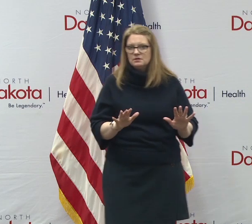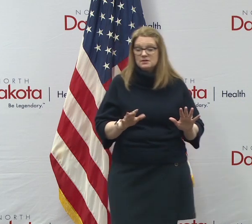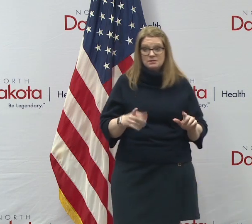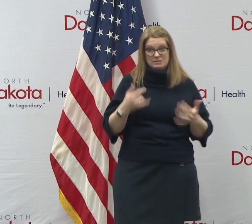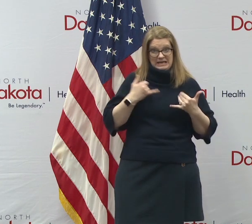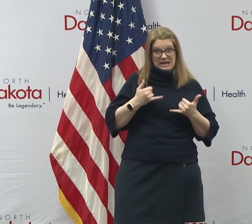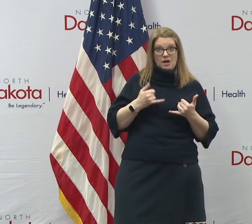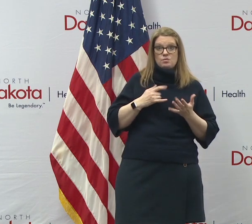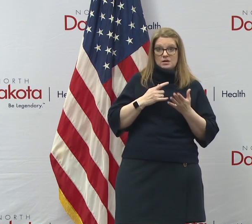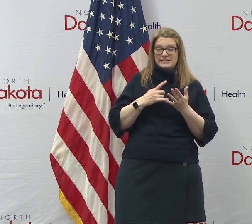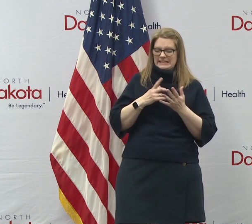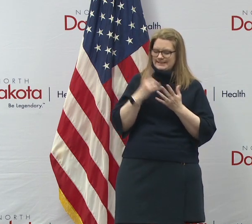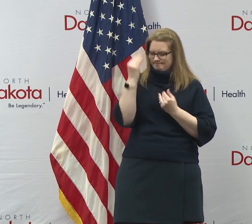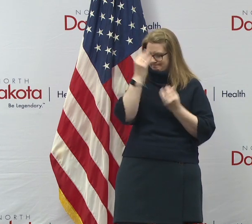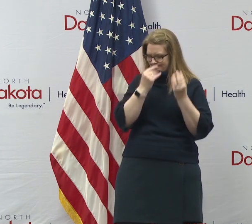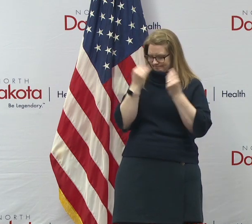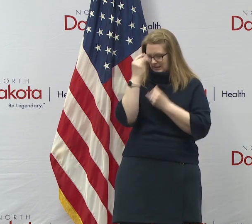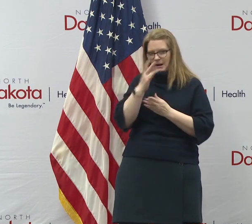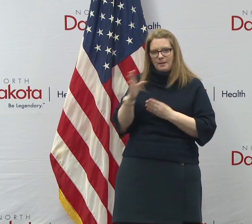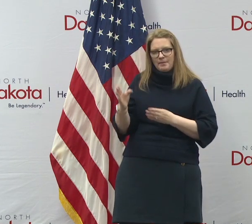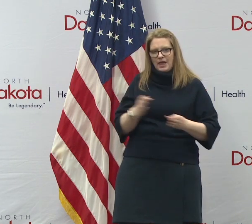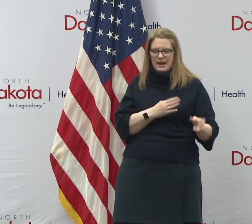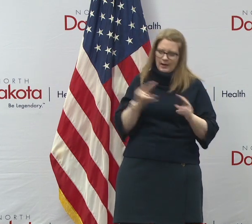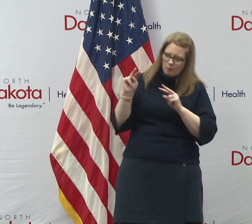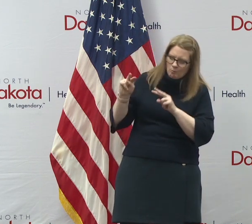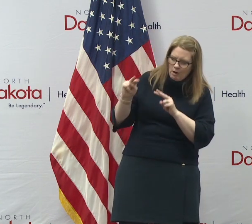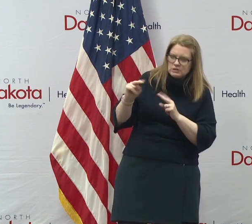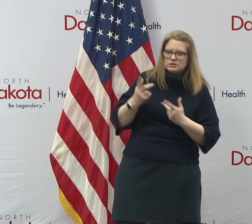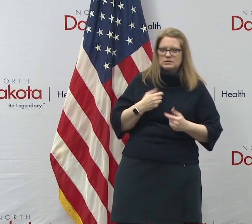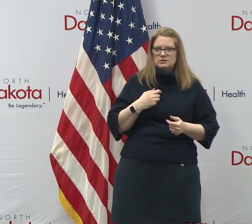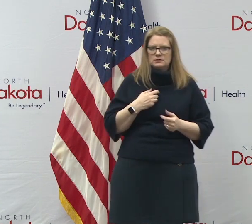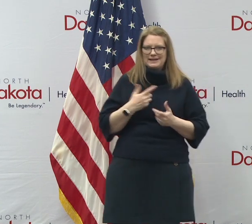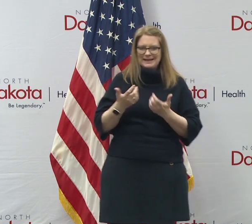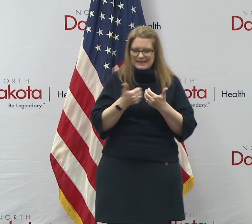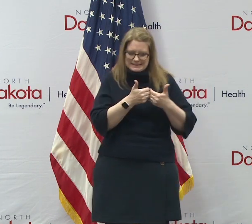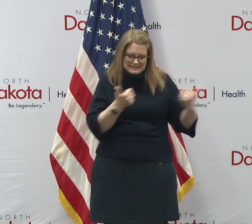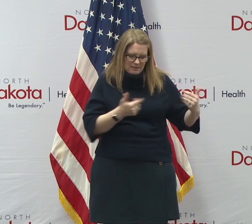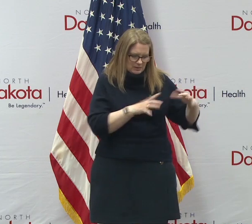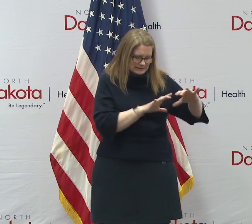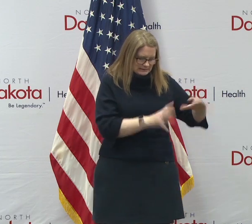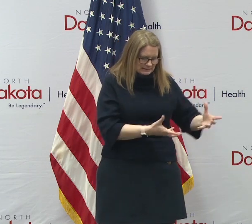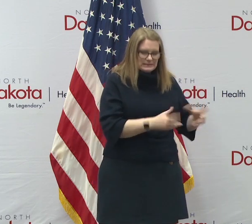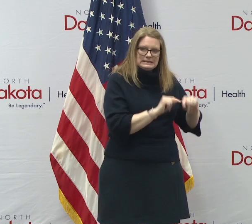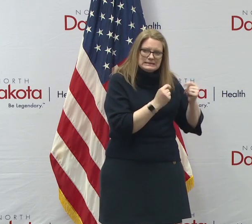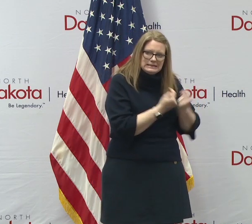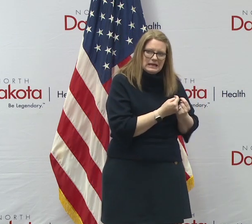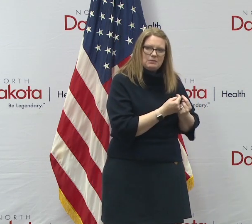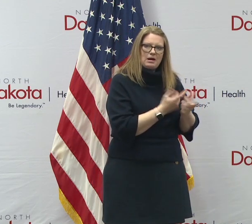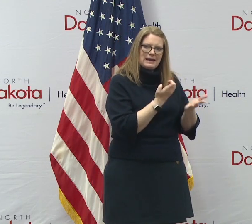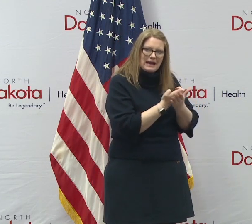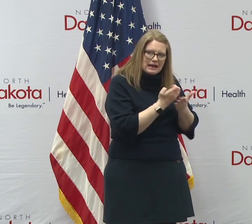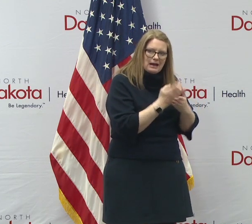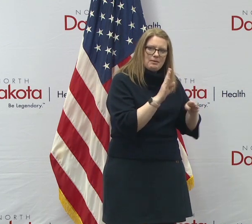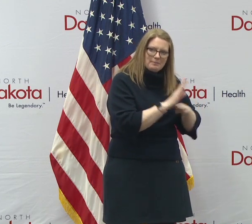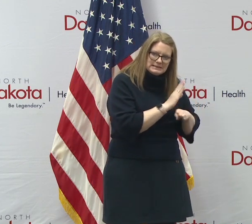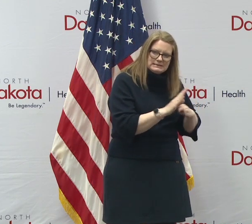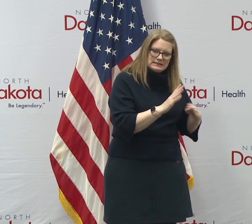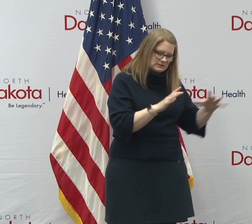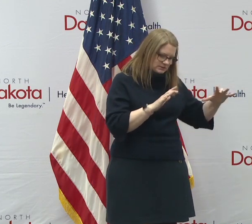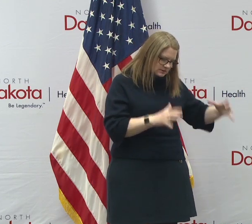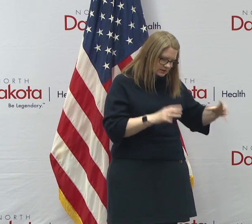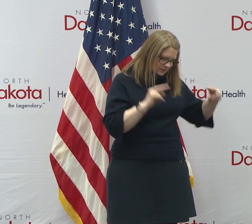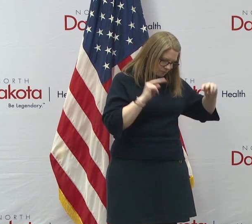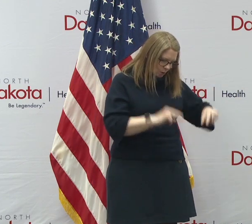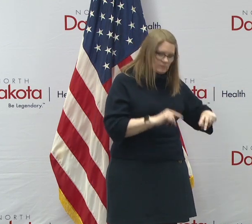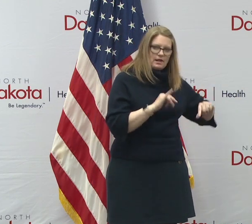working on it and, and thinking about it. And again, trying to get a separate team on the economic side, on the commerce side, that's working on that.